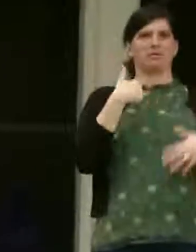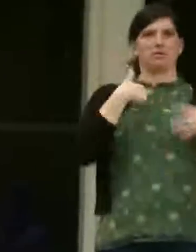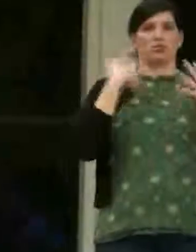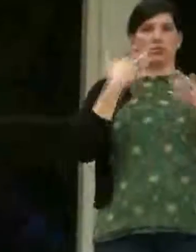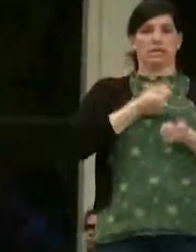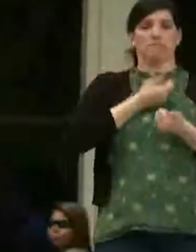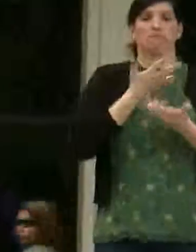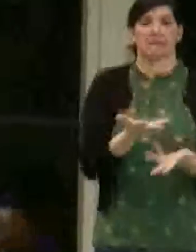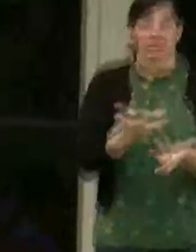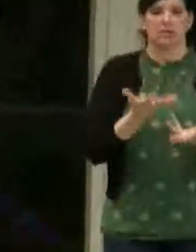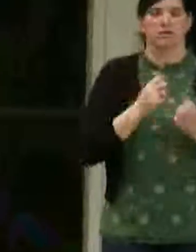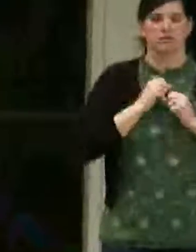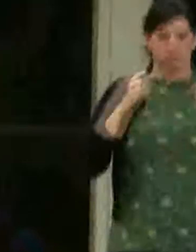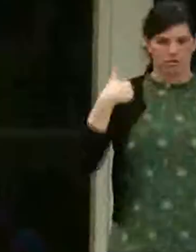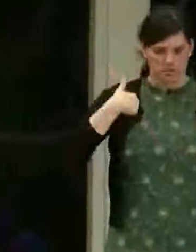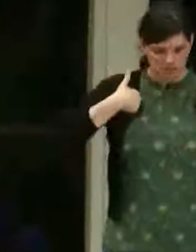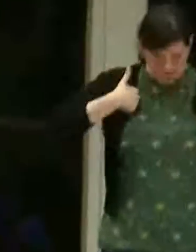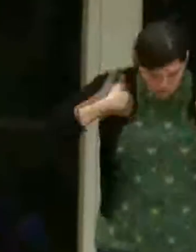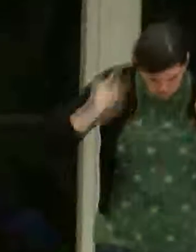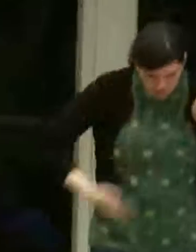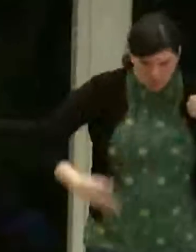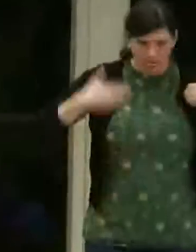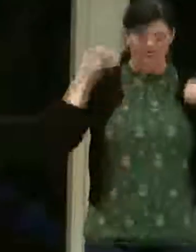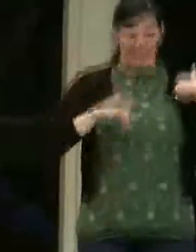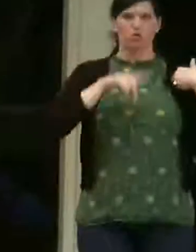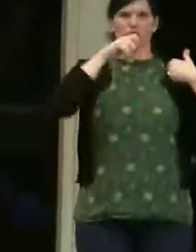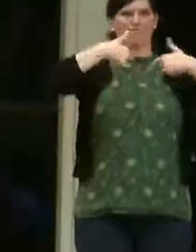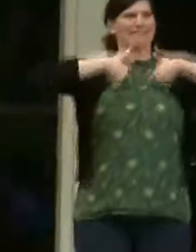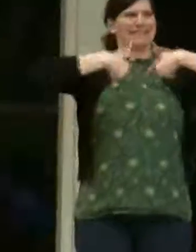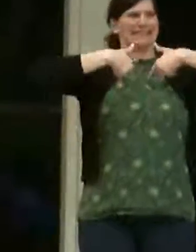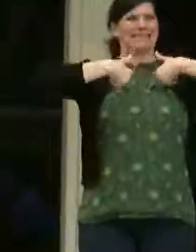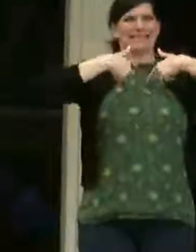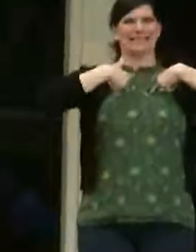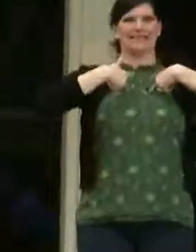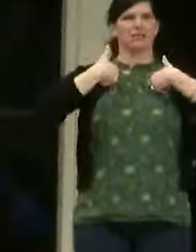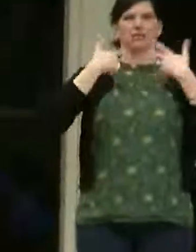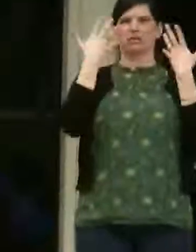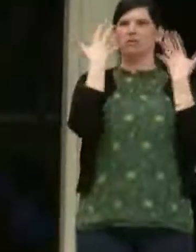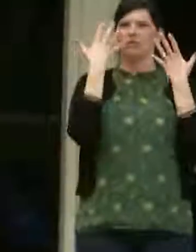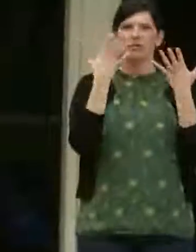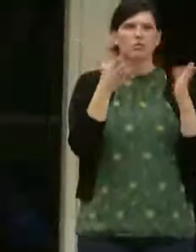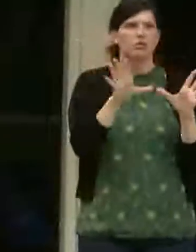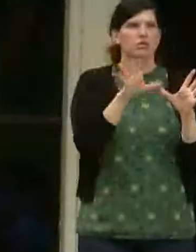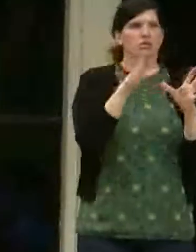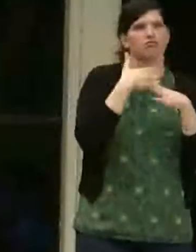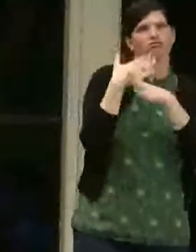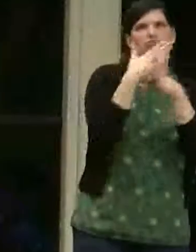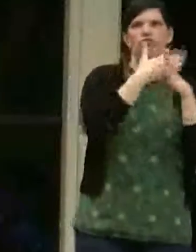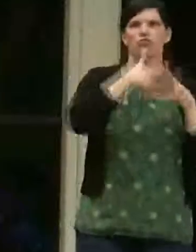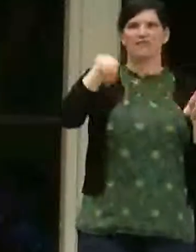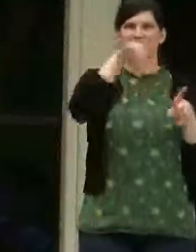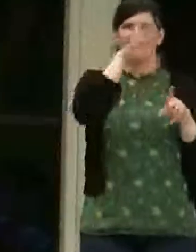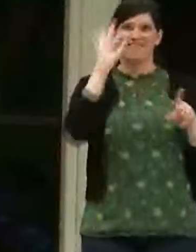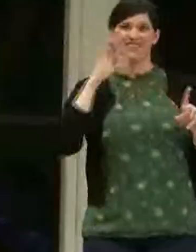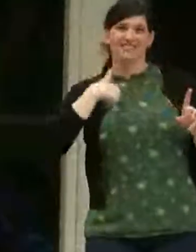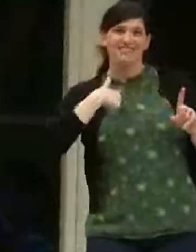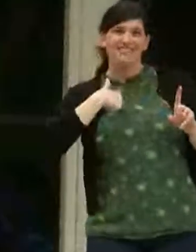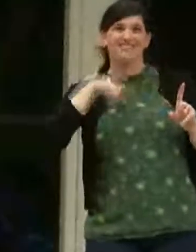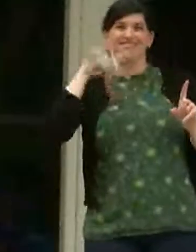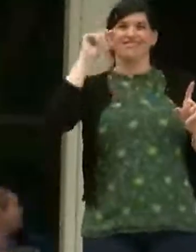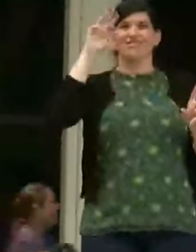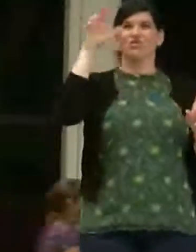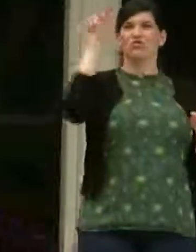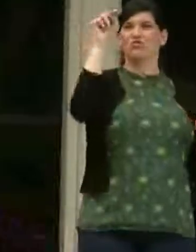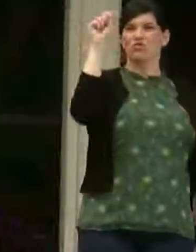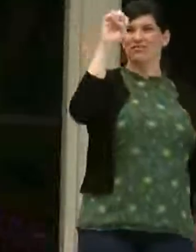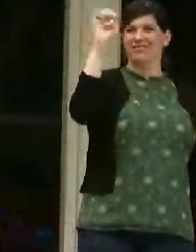didn't want to tell anybody about me. I was afraid what people would say when they found that I was a transsexual. Yeah,